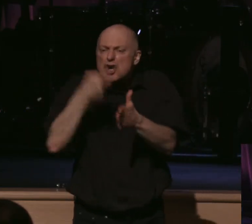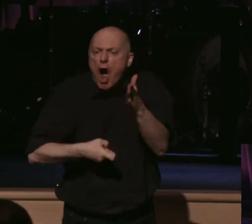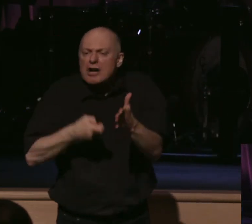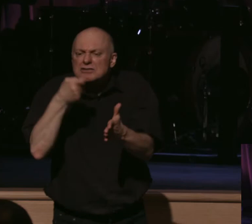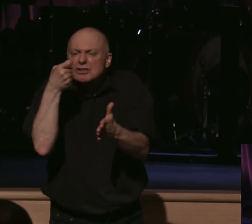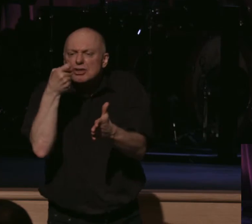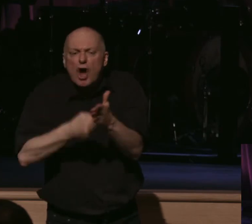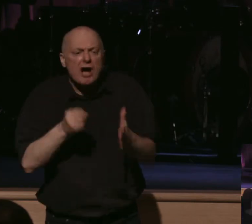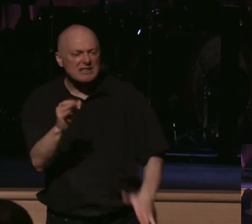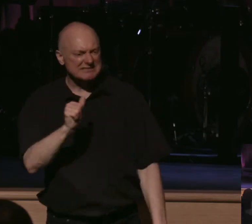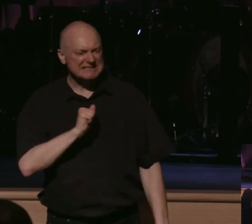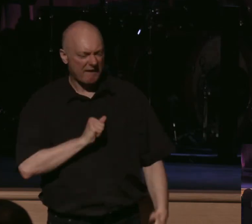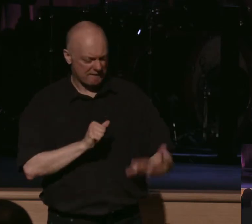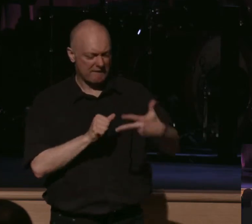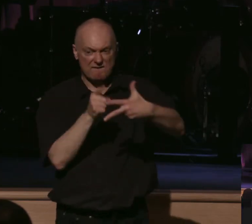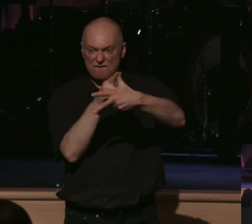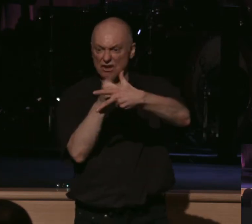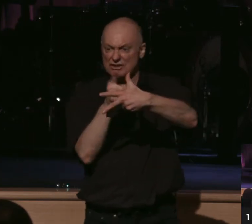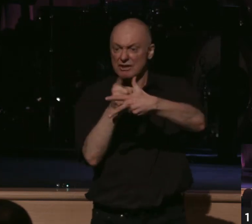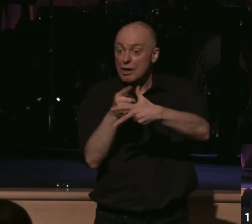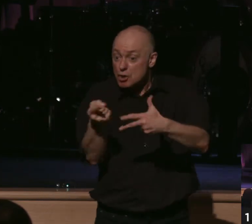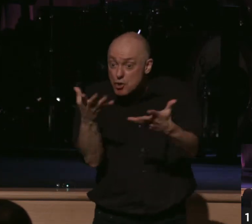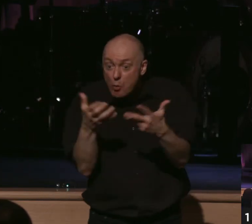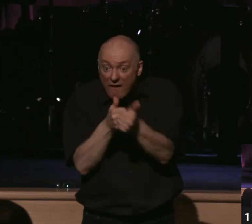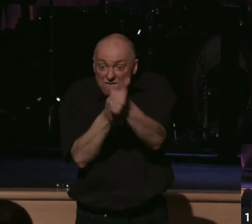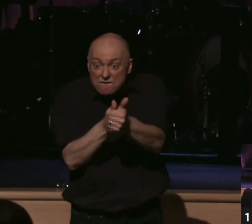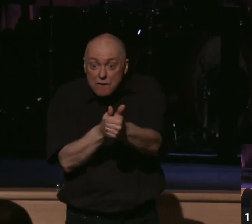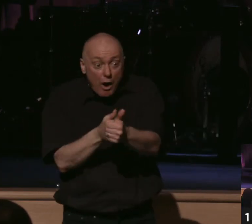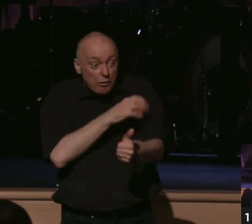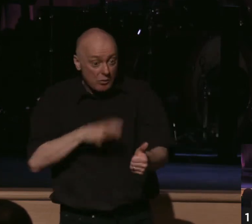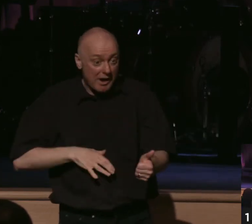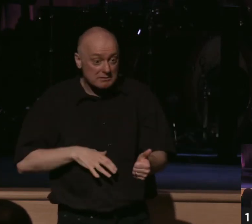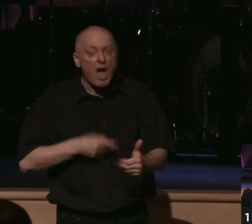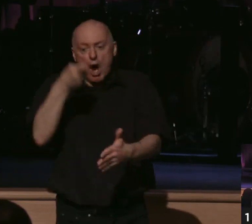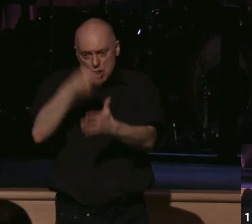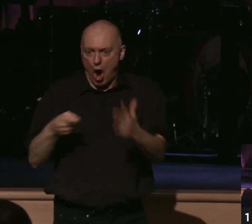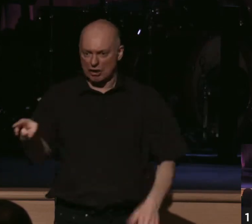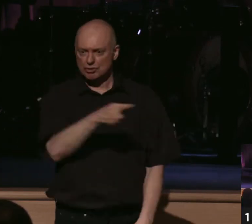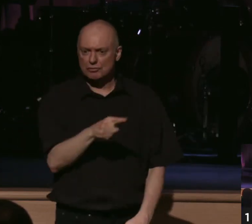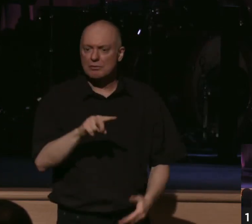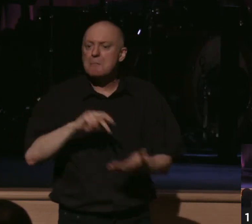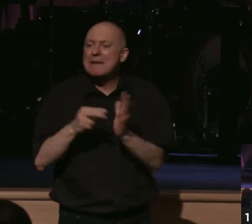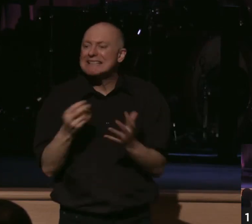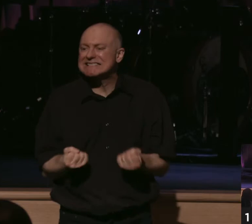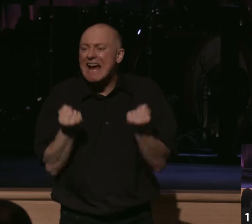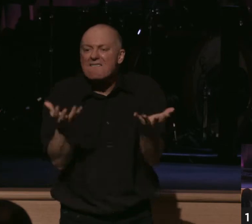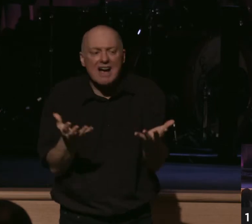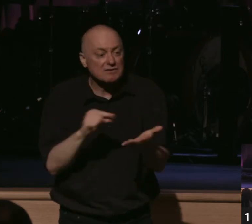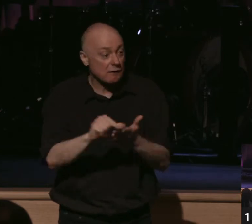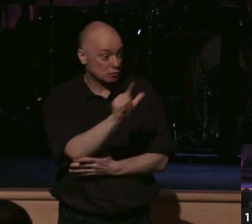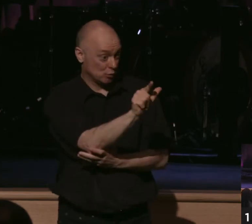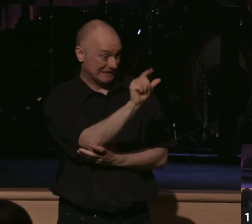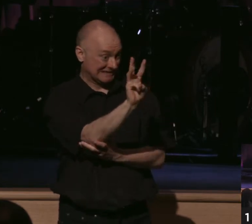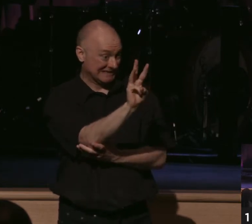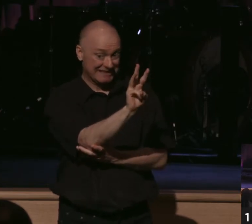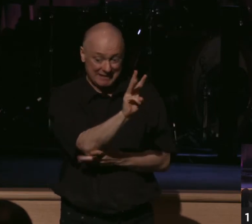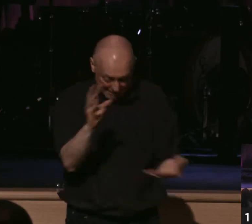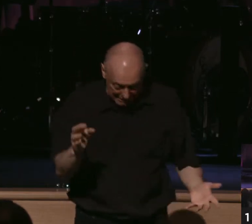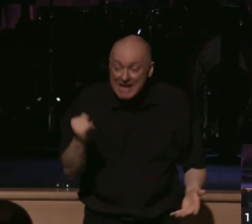is this, a cost of self. If you're going to follow Christ wholeheartedly, you've got to know there's going to be a cost of self. Again, look at verse 26. If anyone